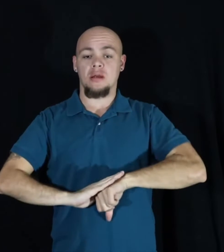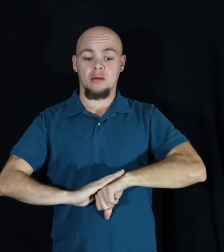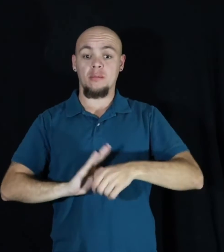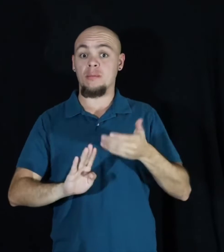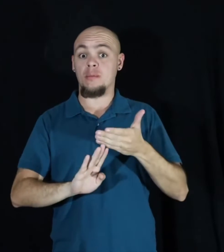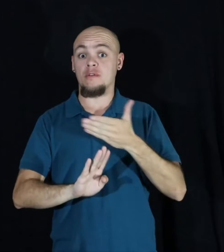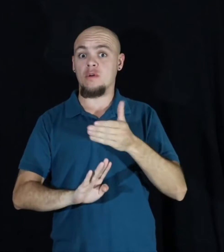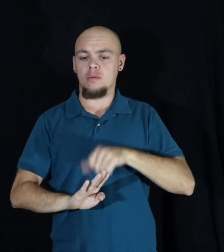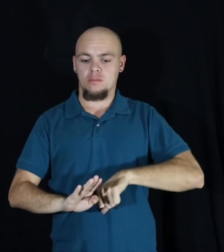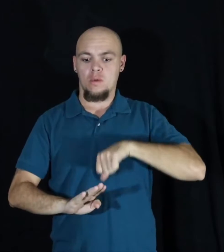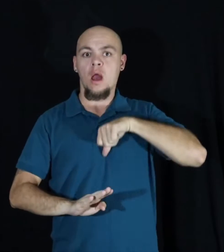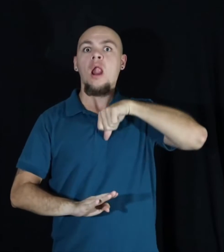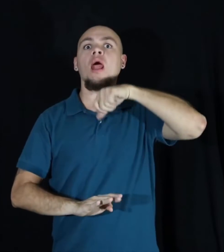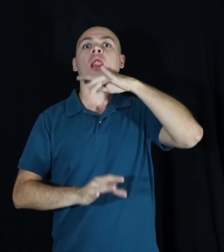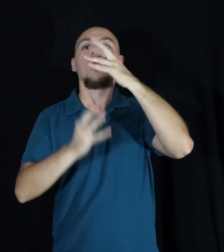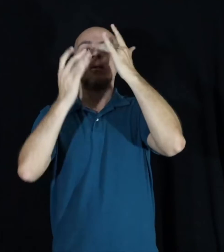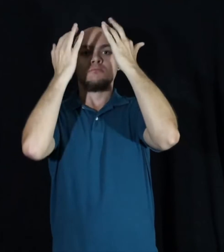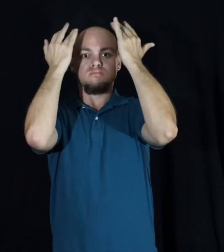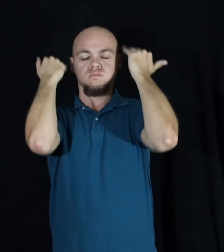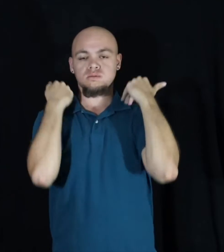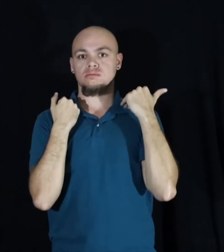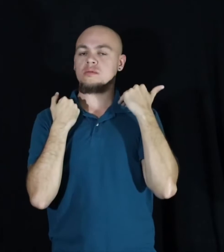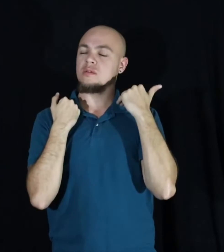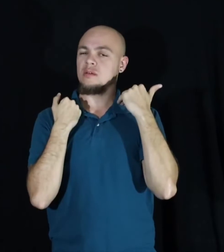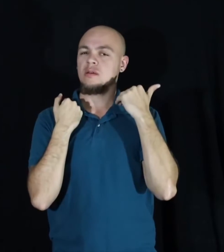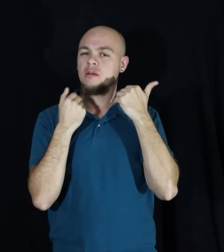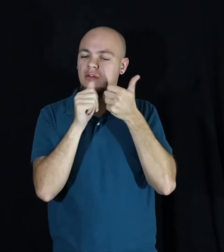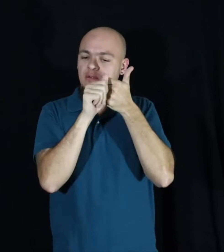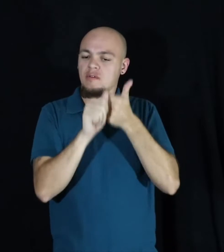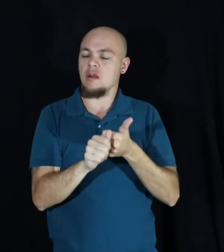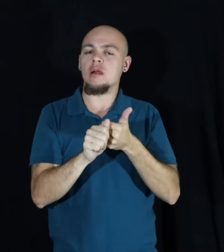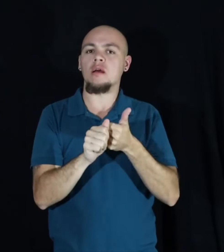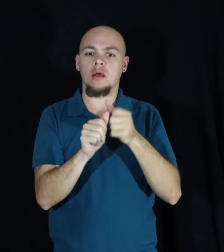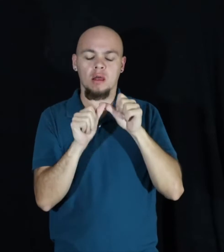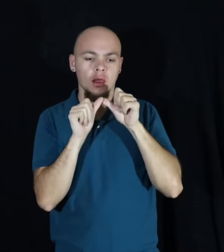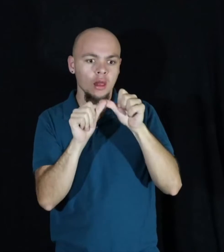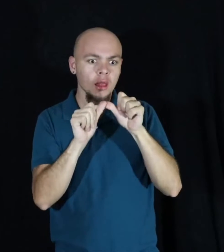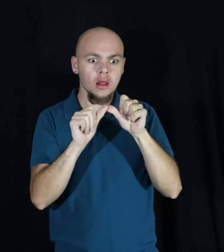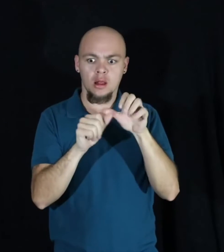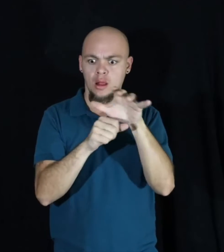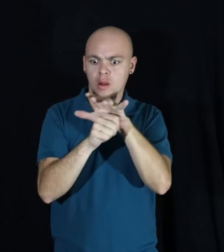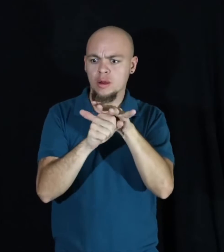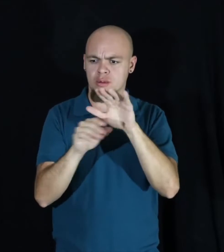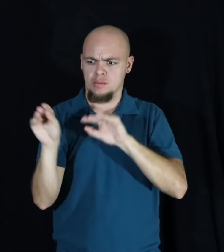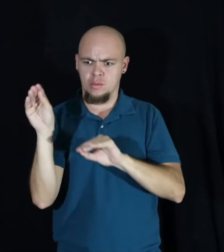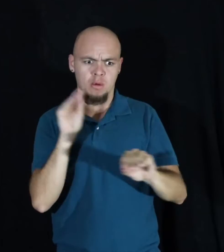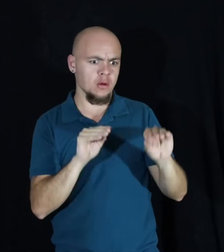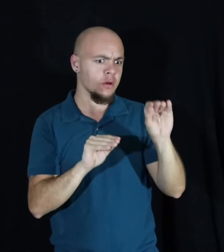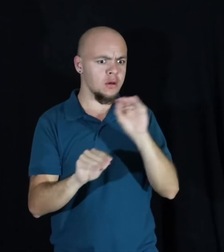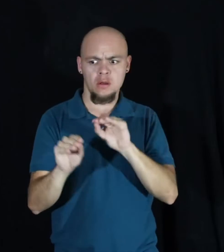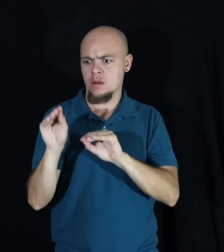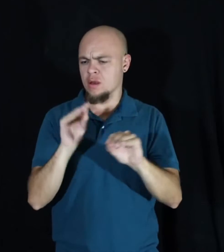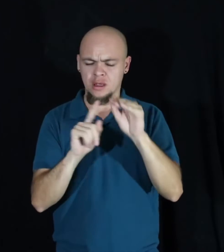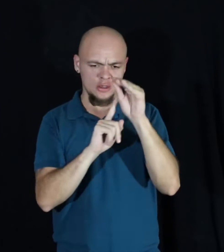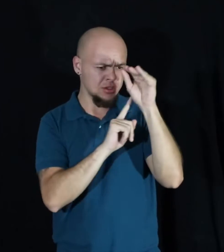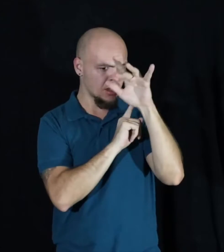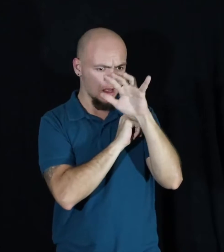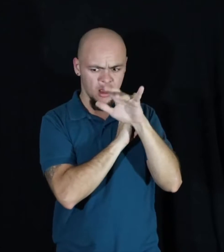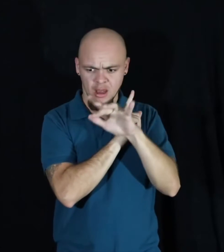pride swallows me. But keeping track of my constantly moving location keeps me keeping underneath shadows